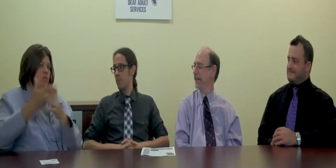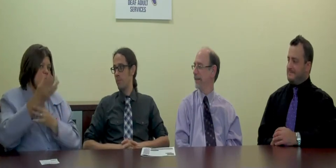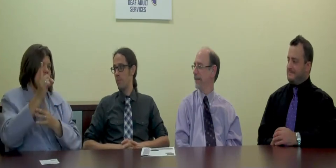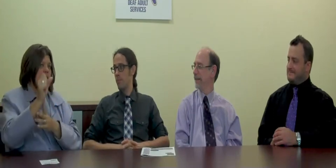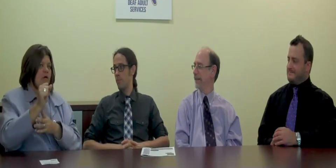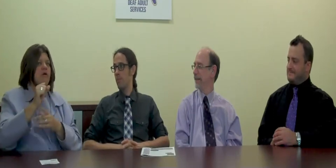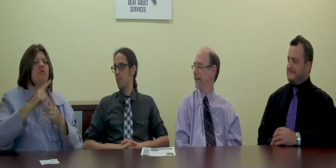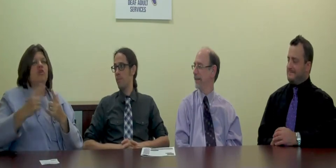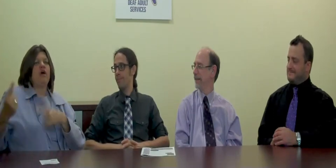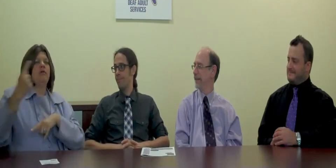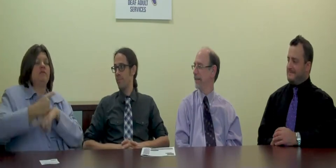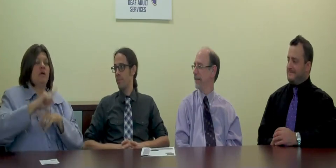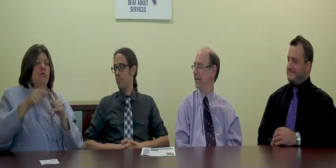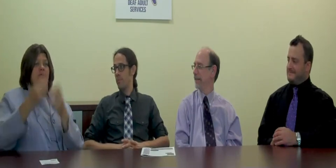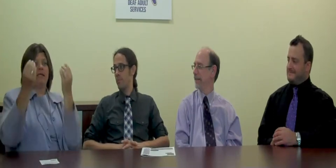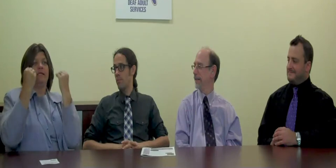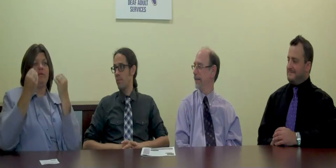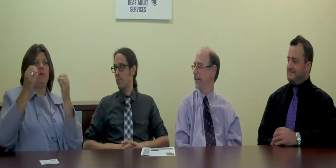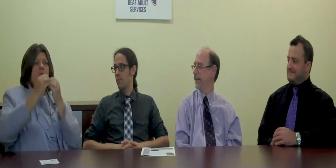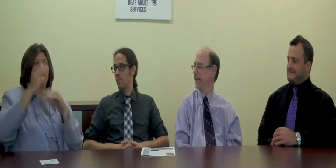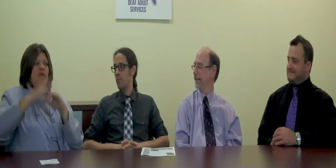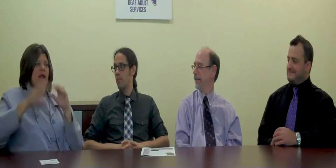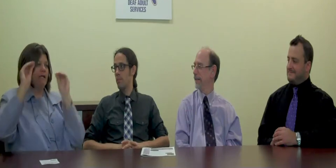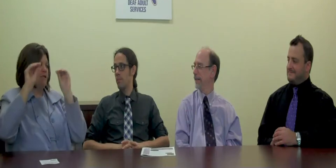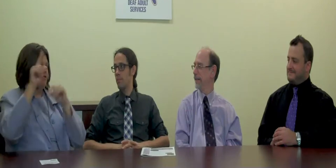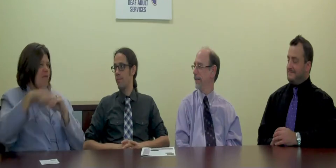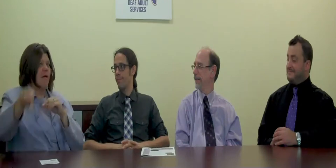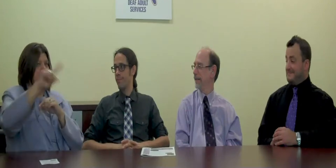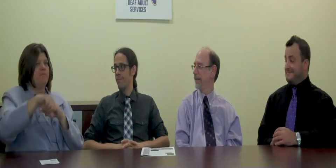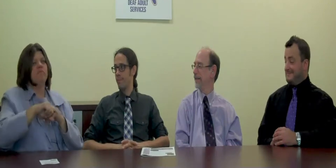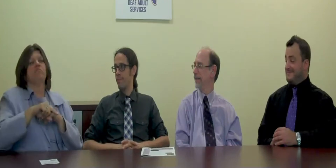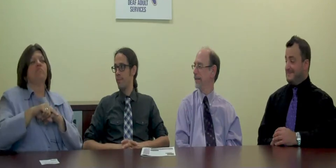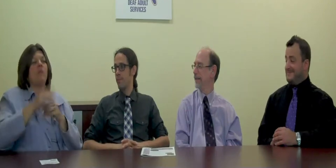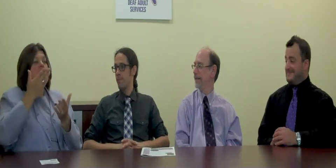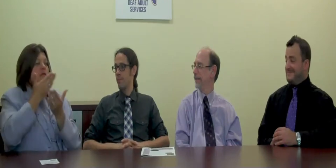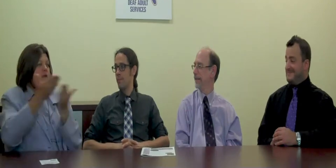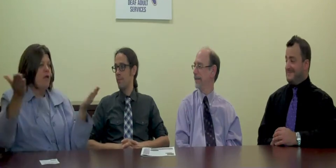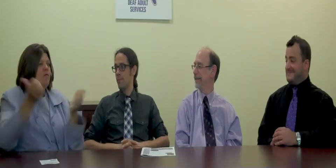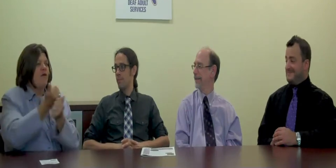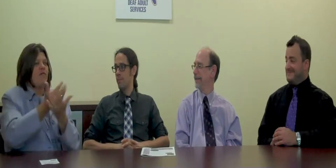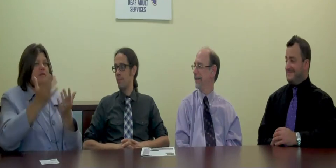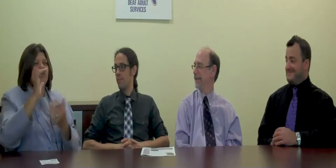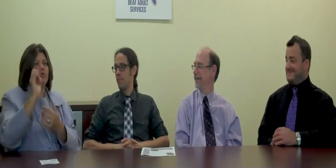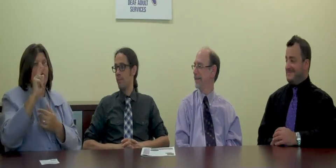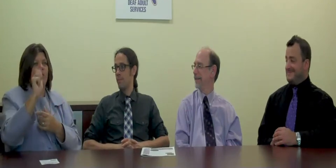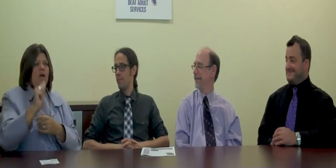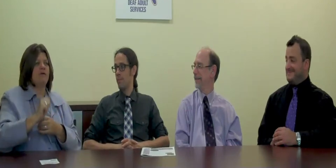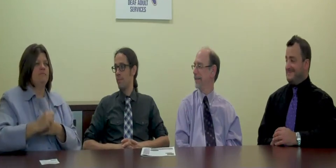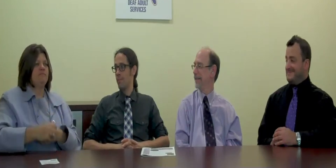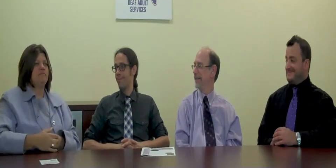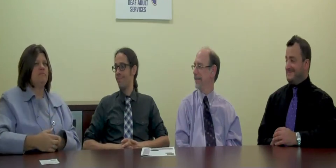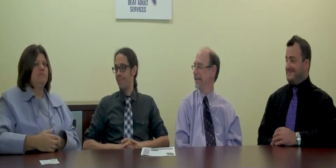and the services that are available at DOS. There are days when they teach me more than I teach them. Thank you, Januka, for all you do.